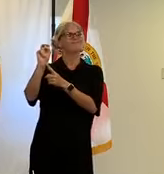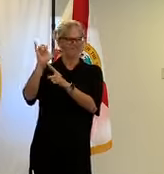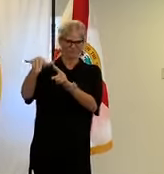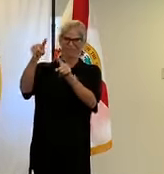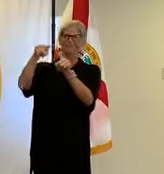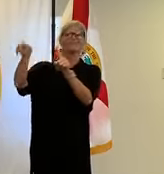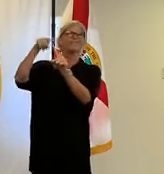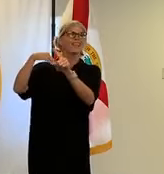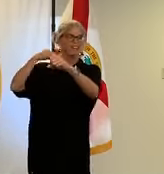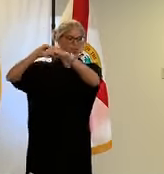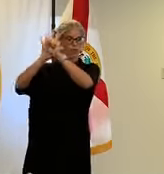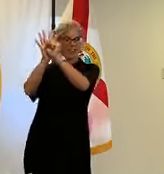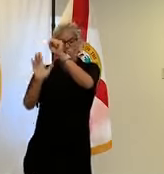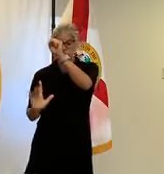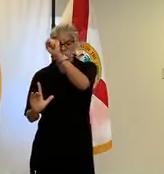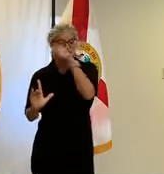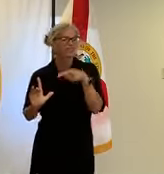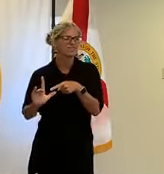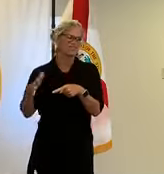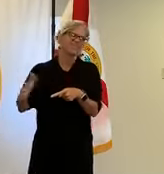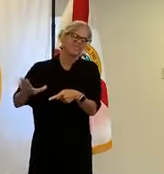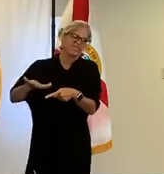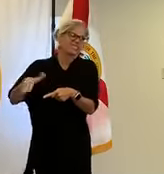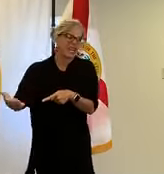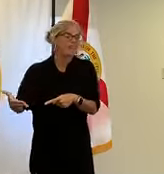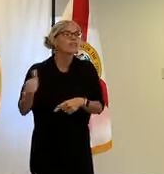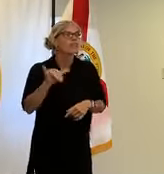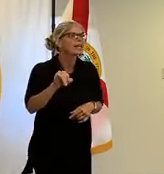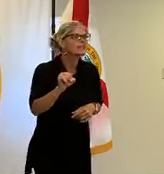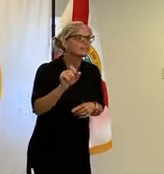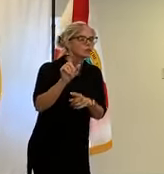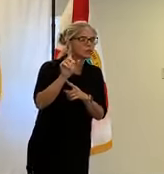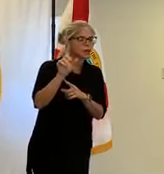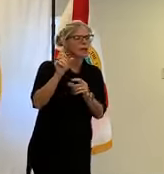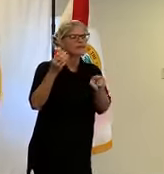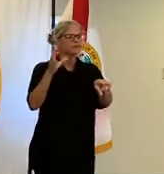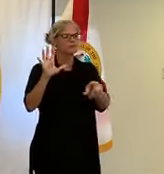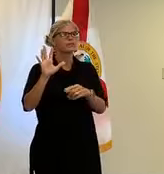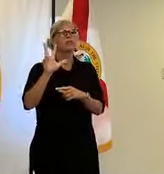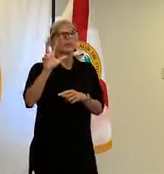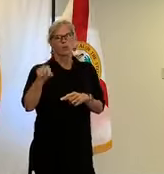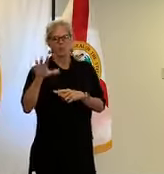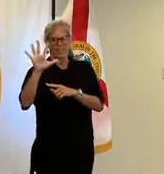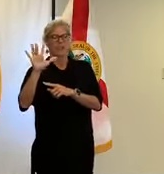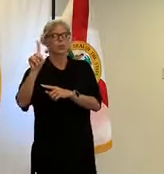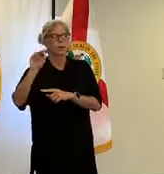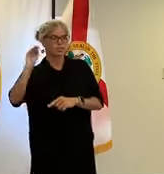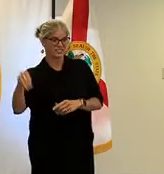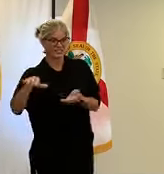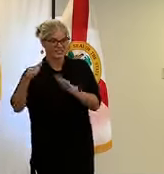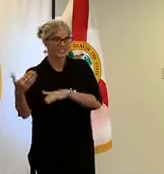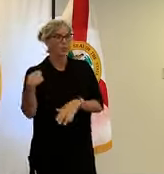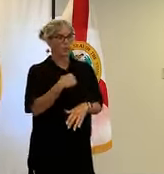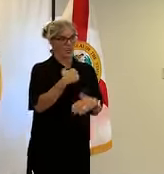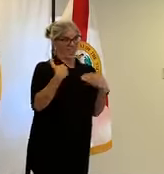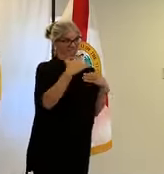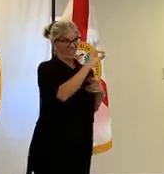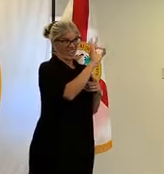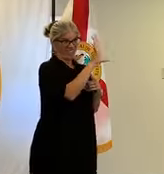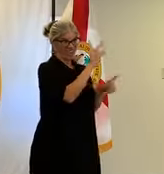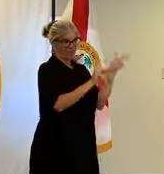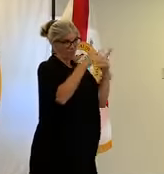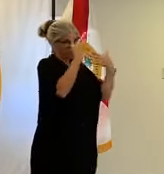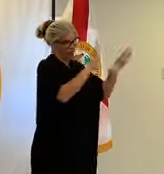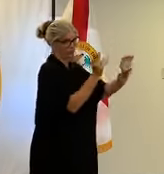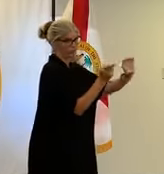That is a 7.51% death rate. We have currently have 85 hospitalizations and that is accumulative